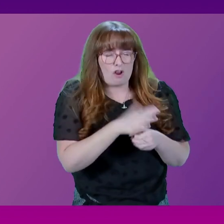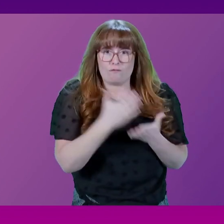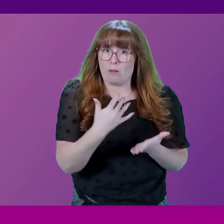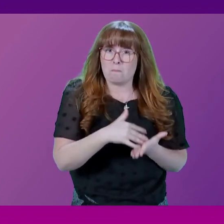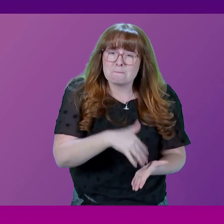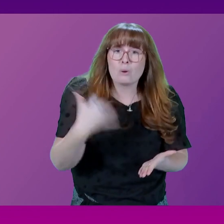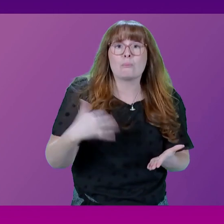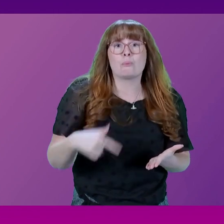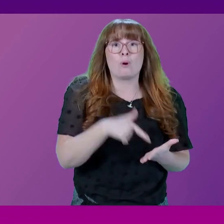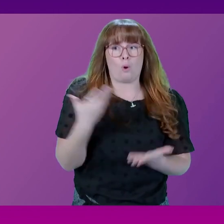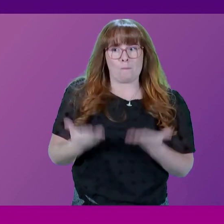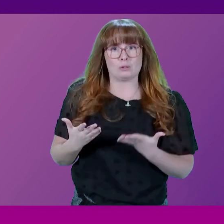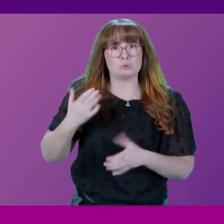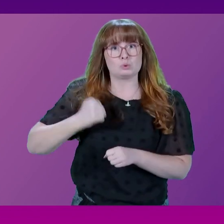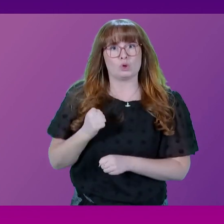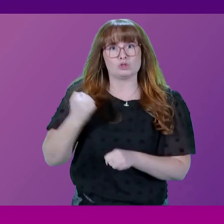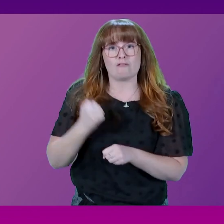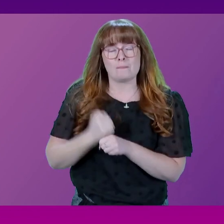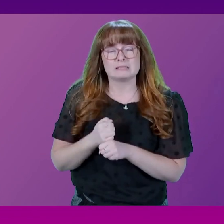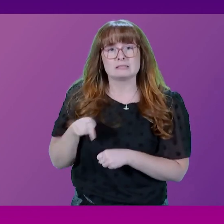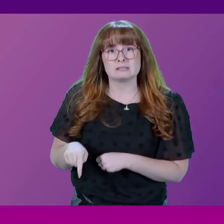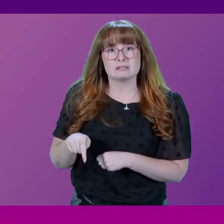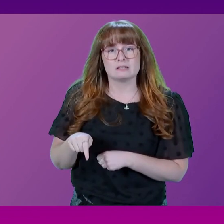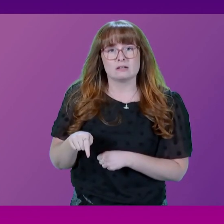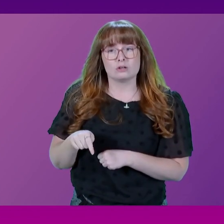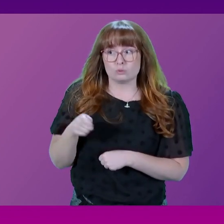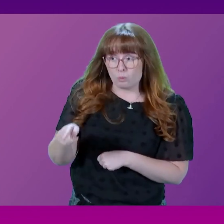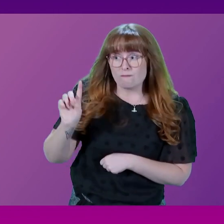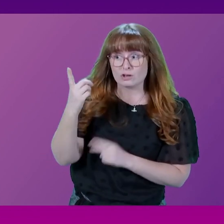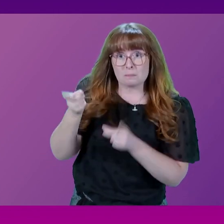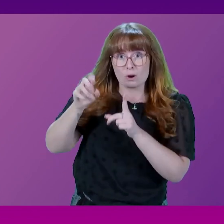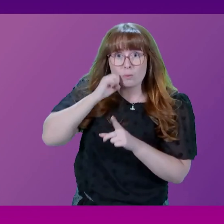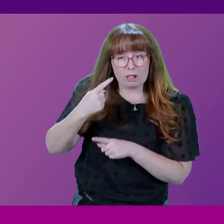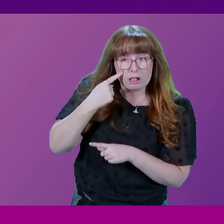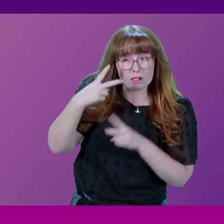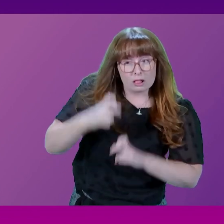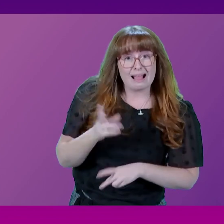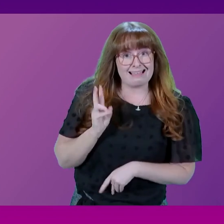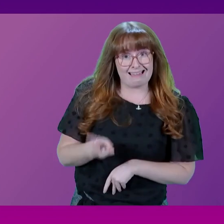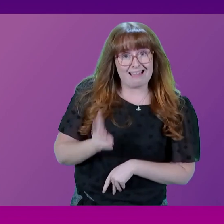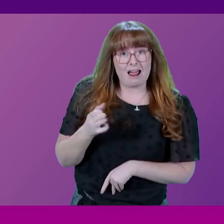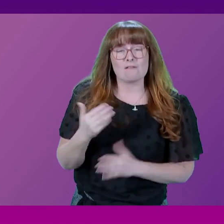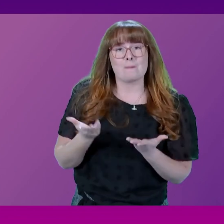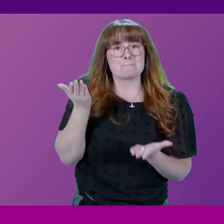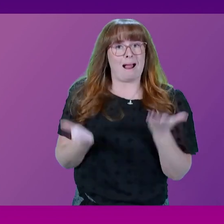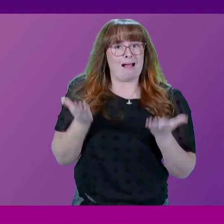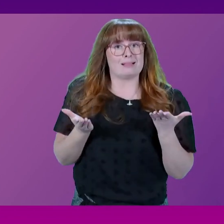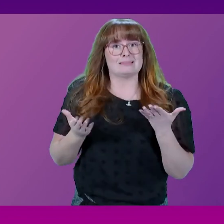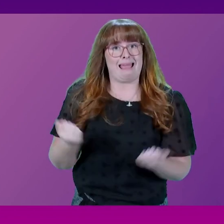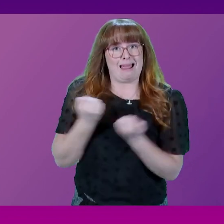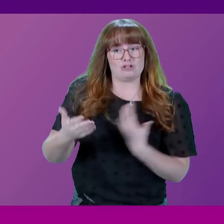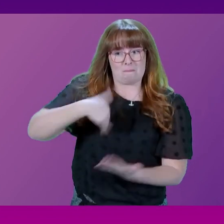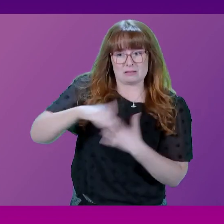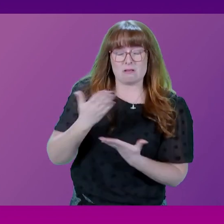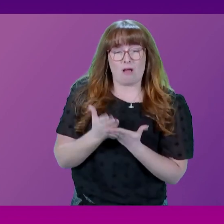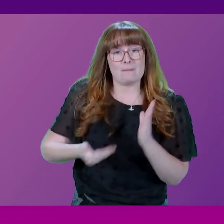expensive than the Scottish Government has predicted. Let's hear the Member. So will the First Minister look again at having a more balanced energy mix that includes